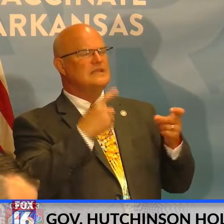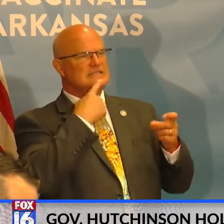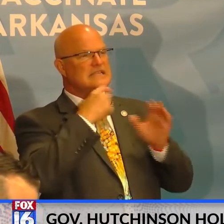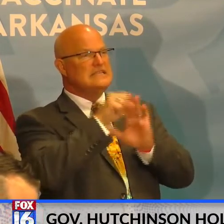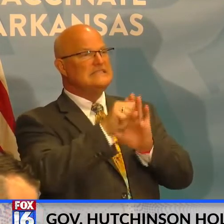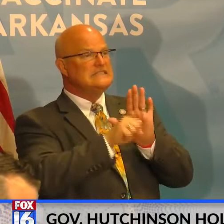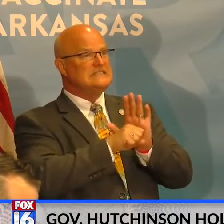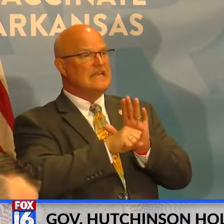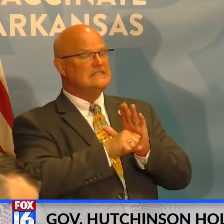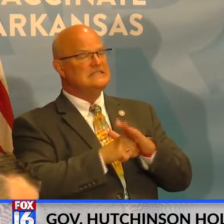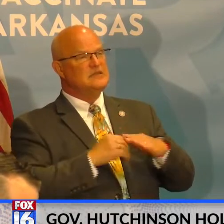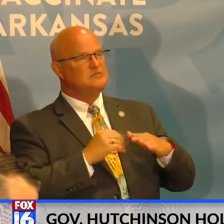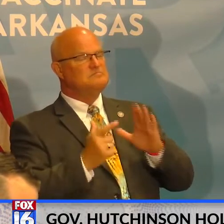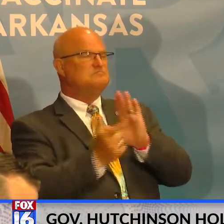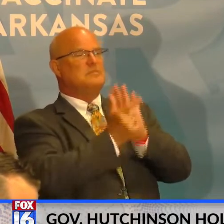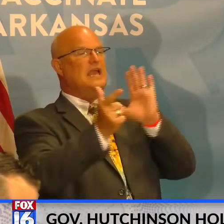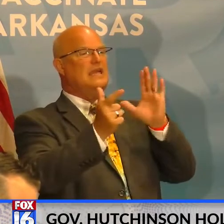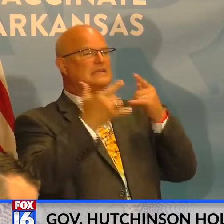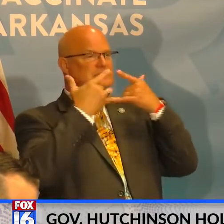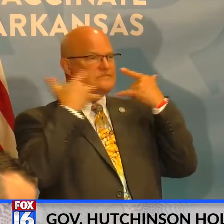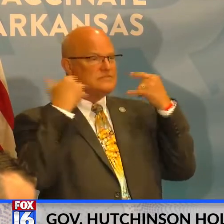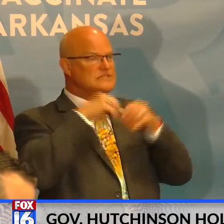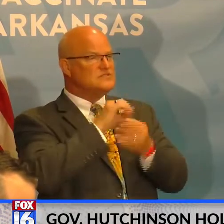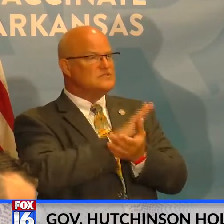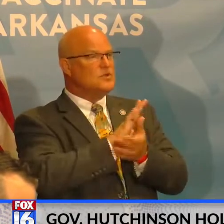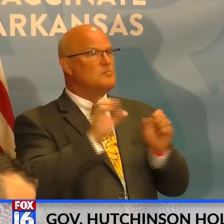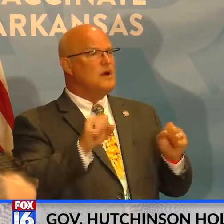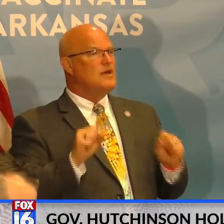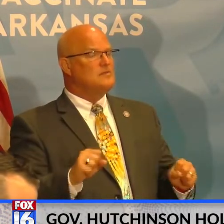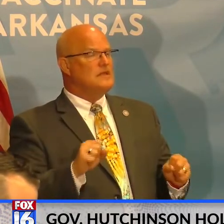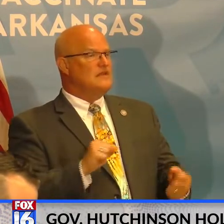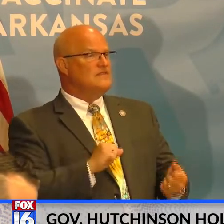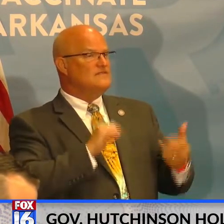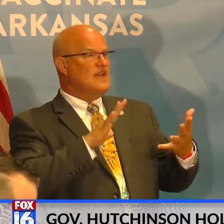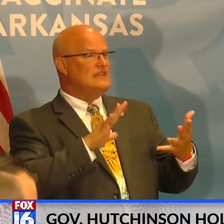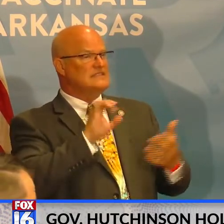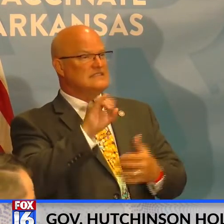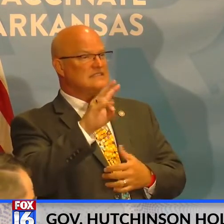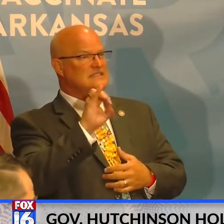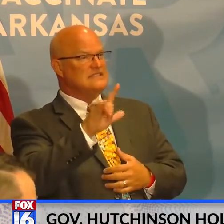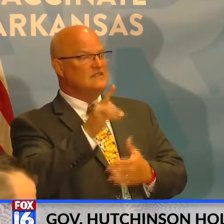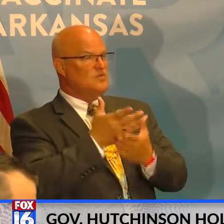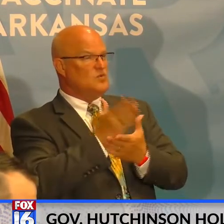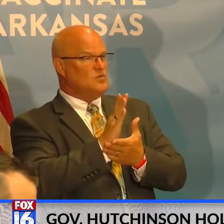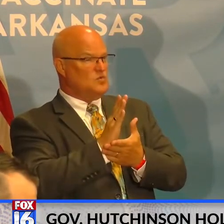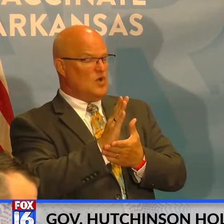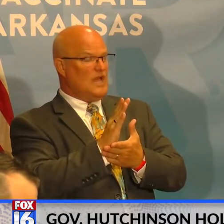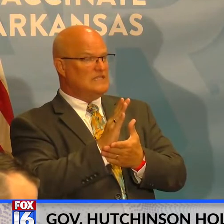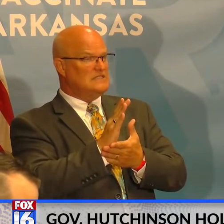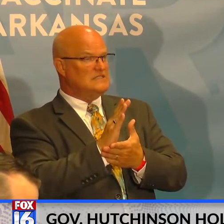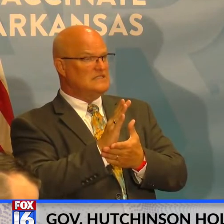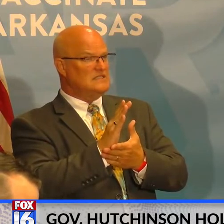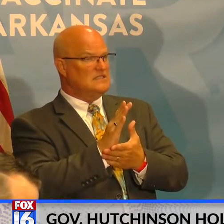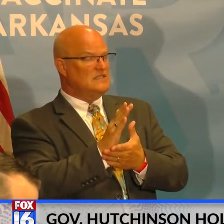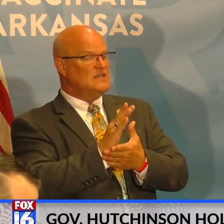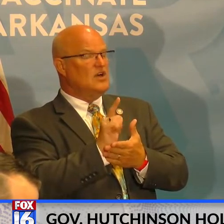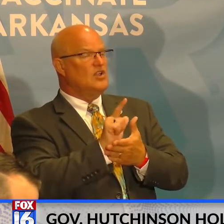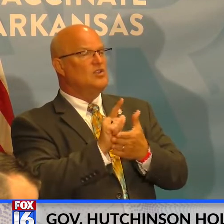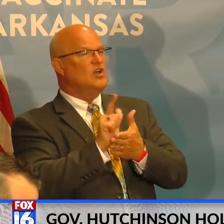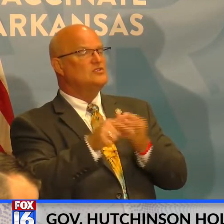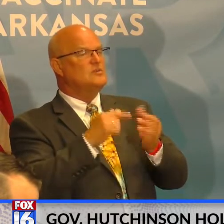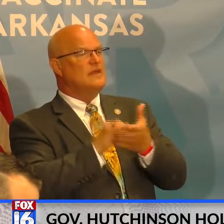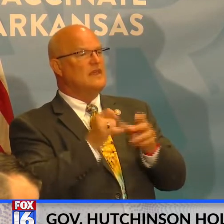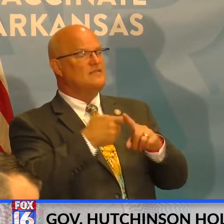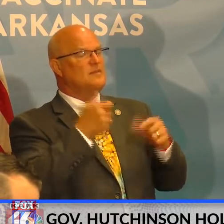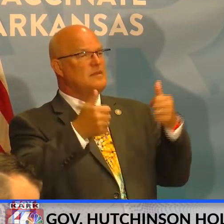are banning mask mandates by schools, the possibility of them facing civil rights, uh, lawsuits over that from,